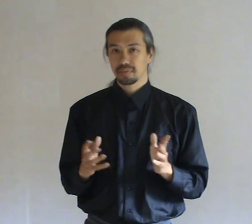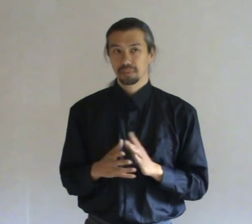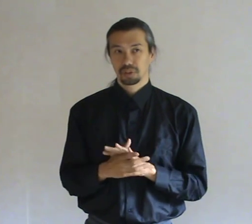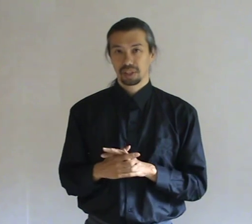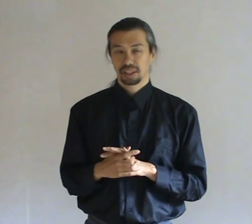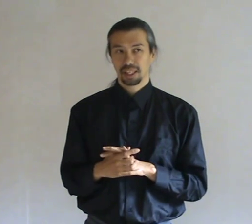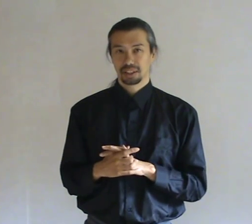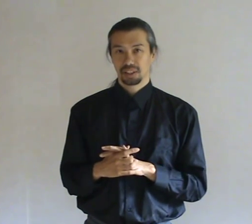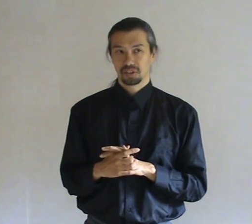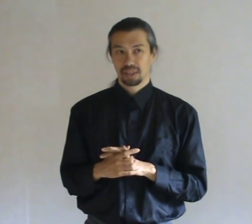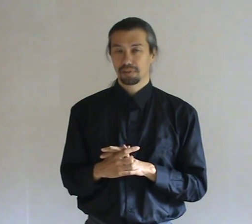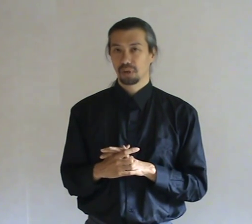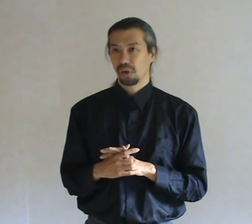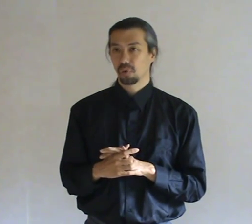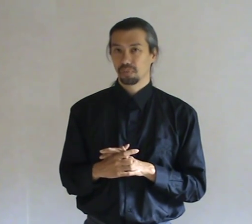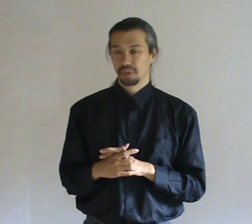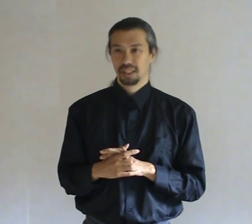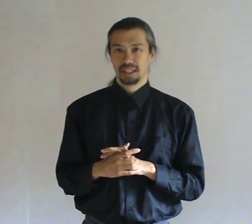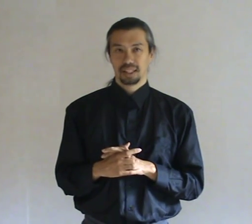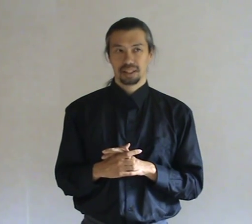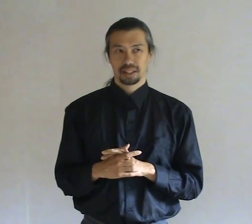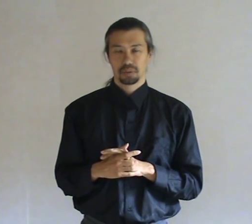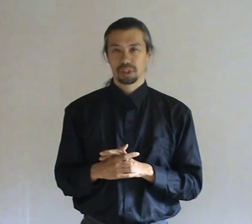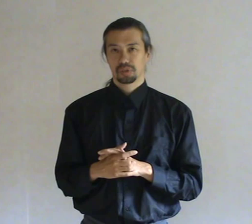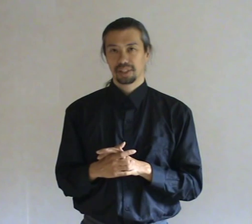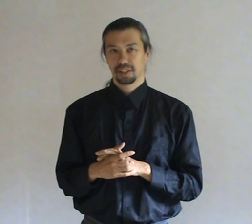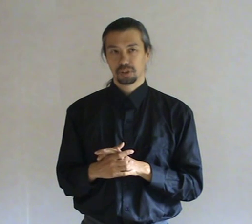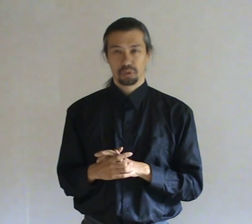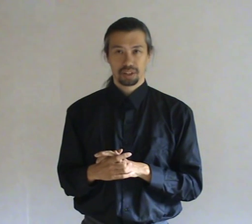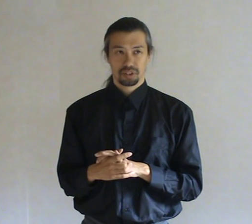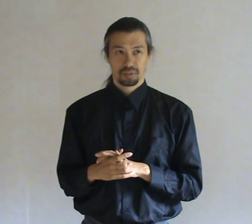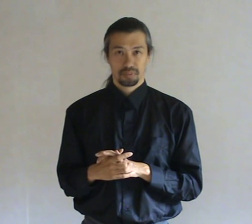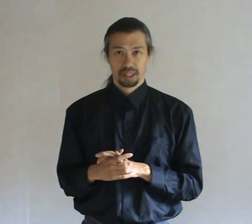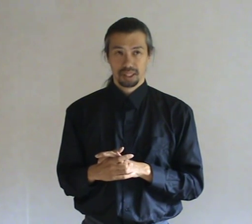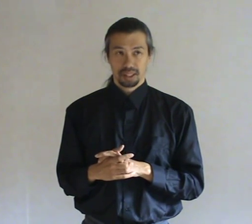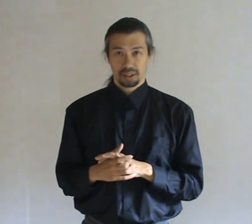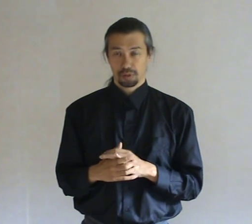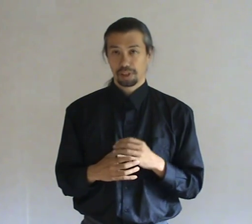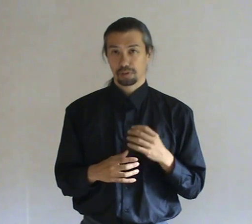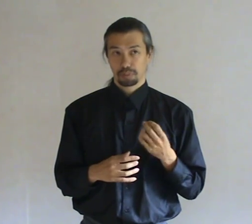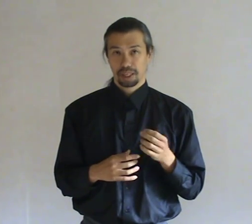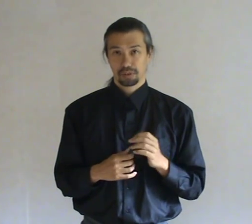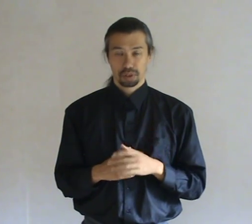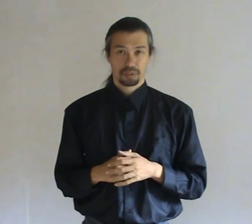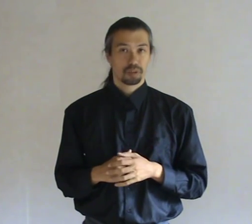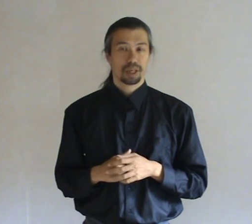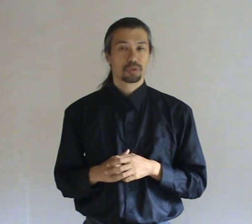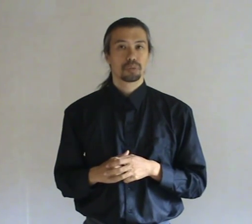Because there. The energy. Is left alone. And they can. Retreat there. To rest. Another favorite. for them. Is the bedroom.